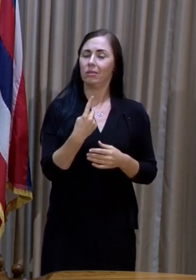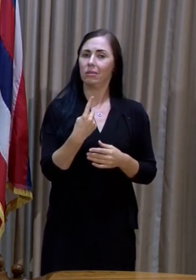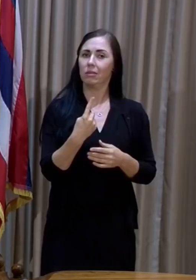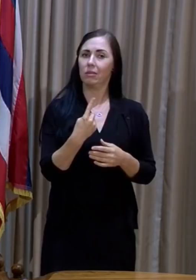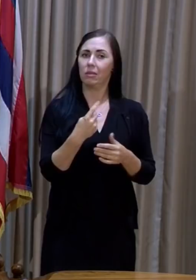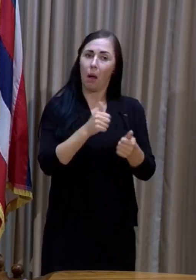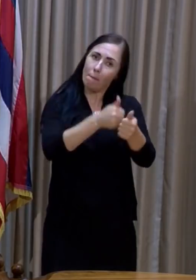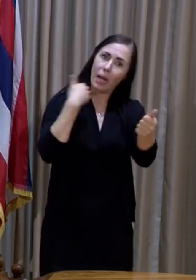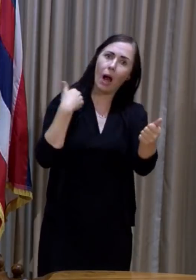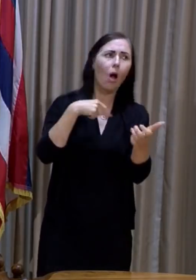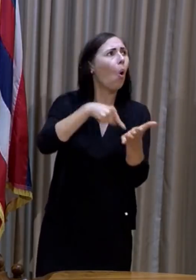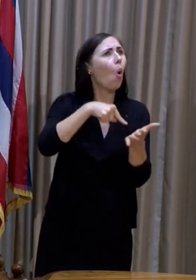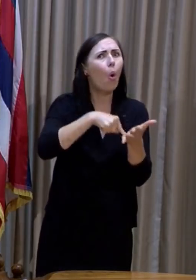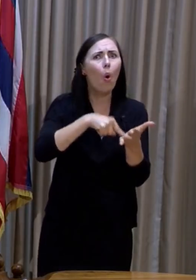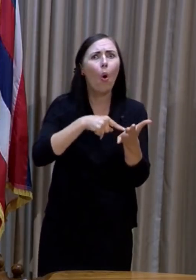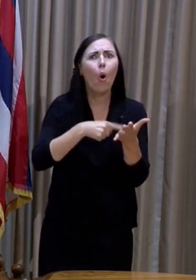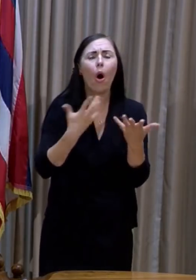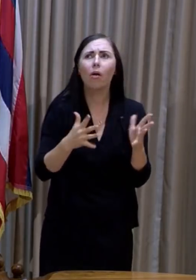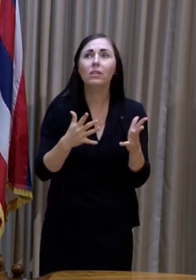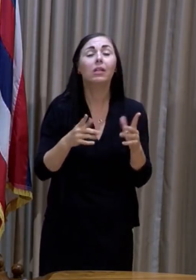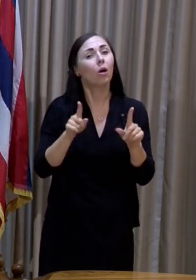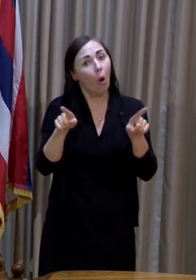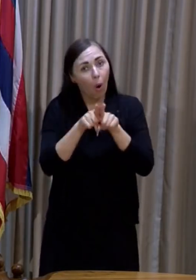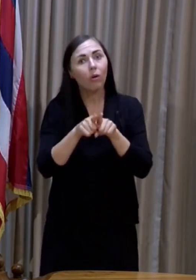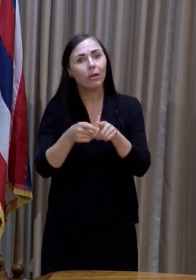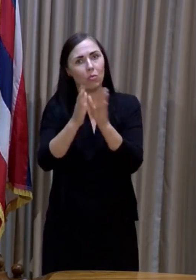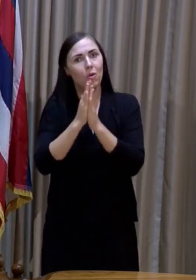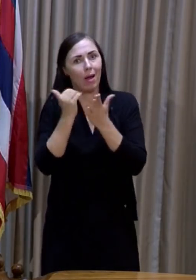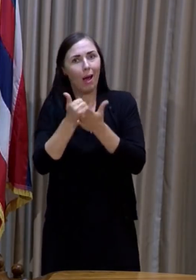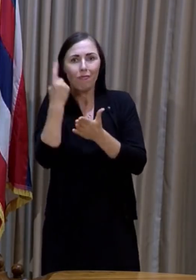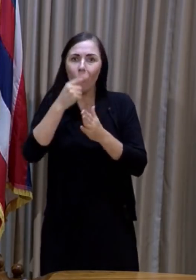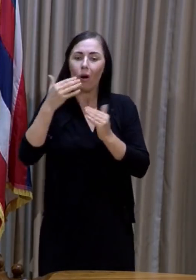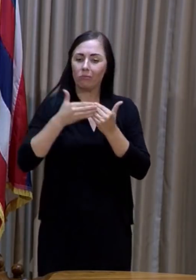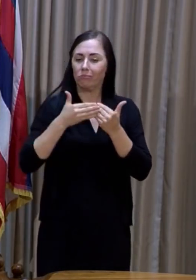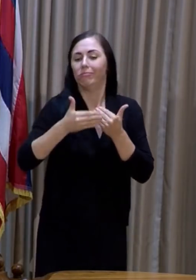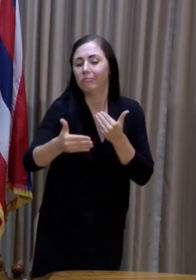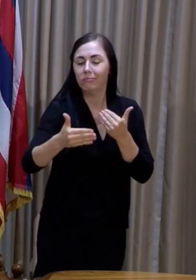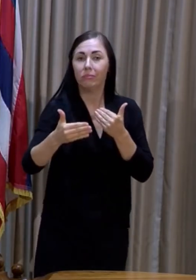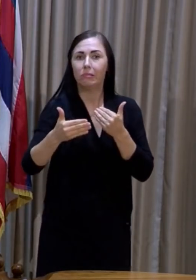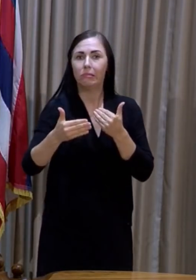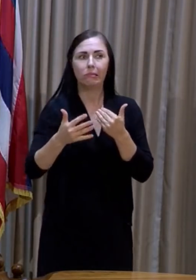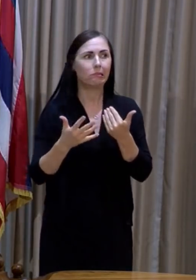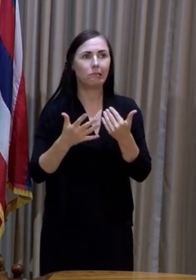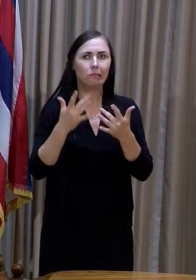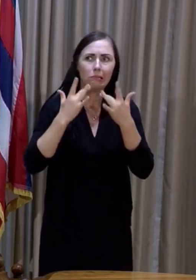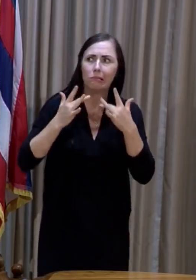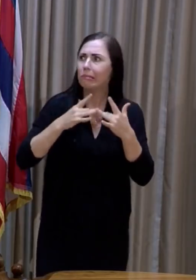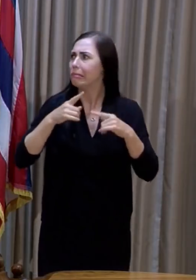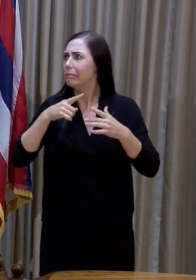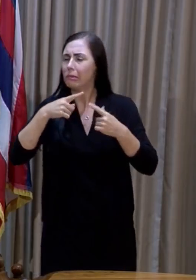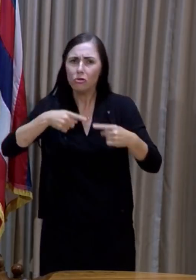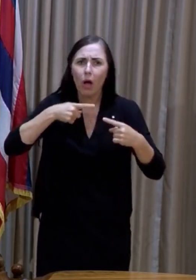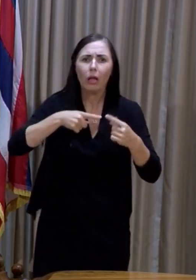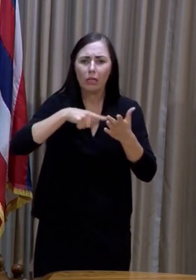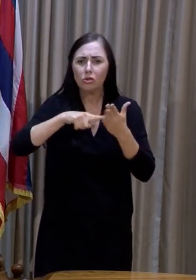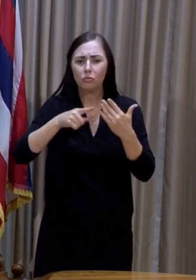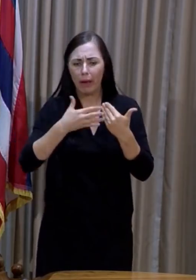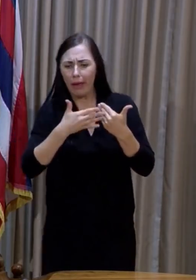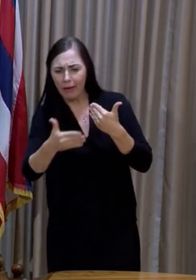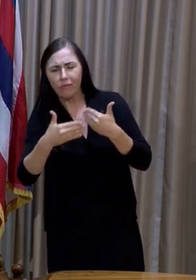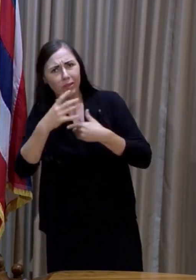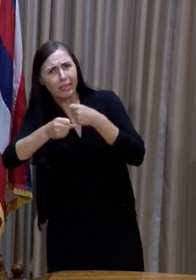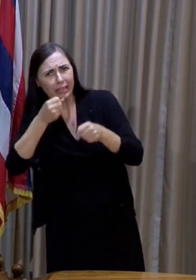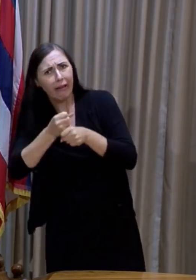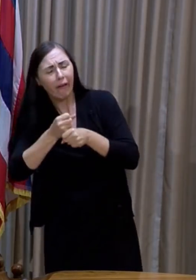someone is behind, but also those that they may be struggling to pay throughout the end of the